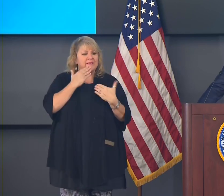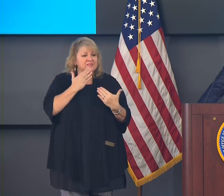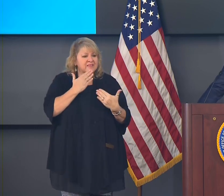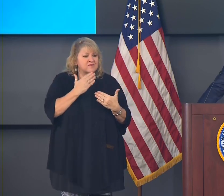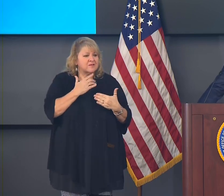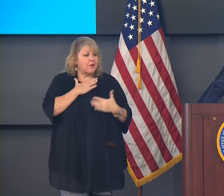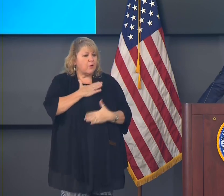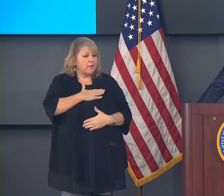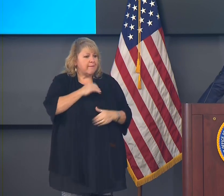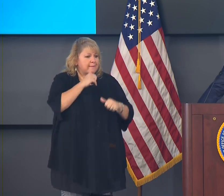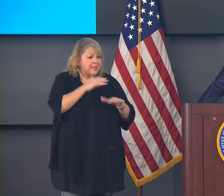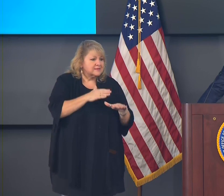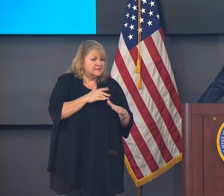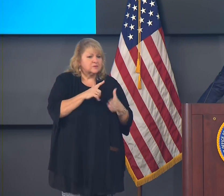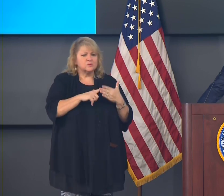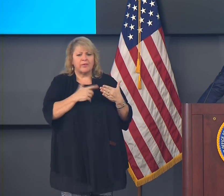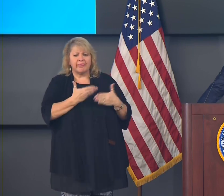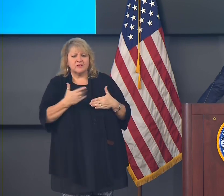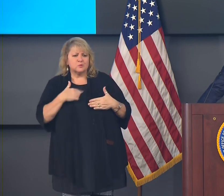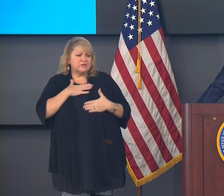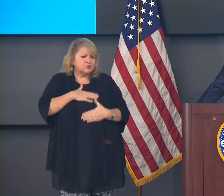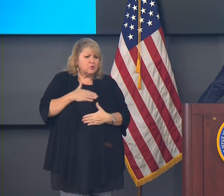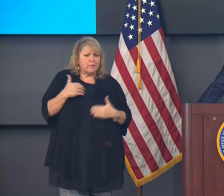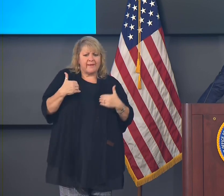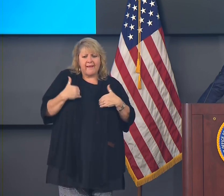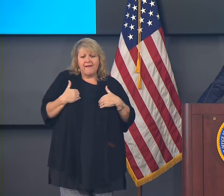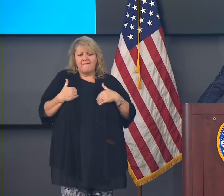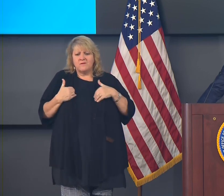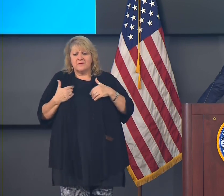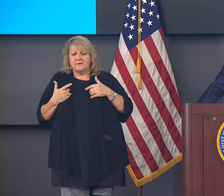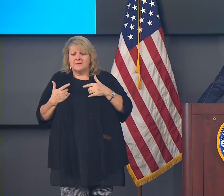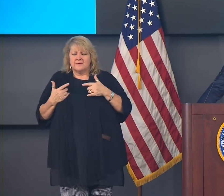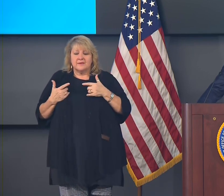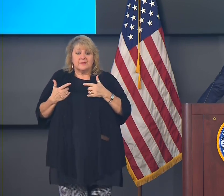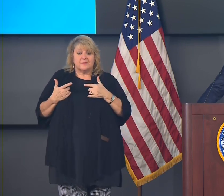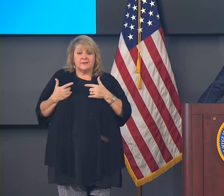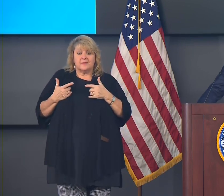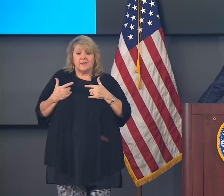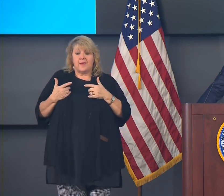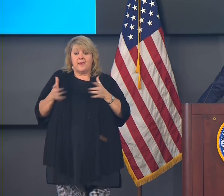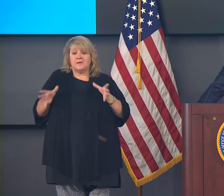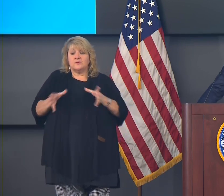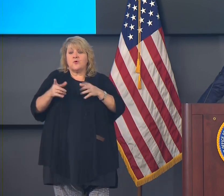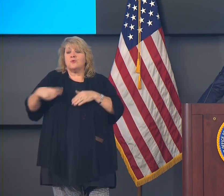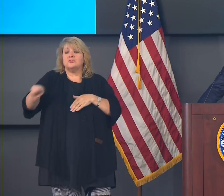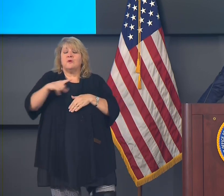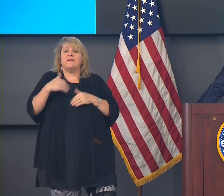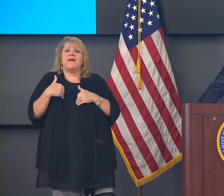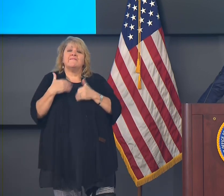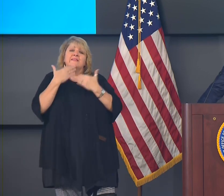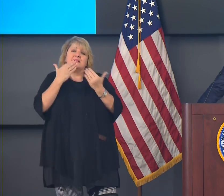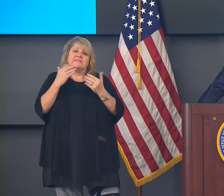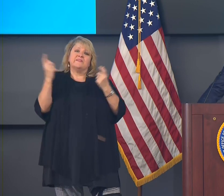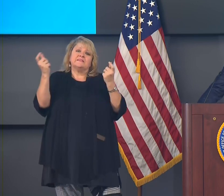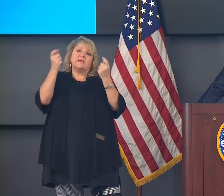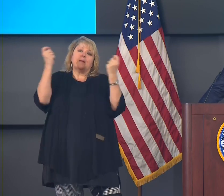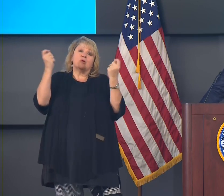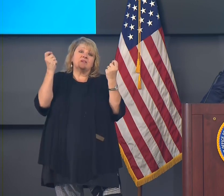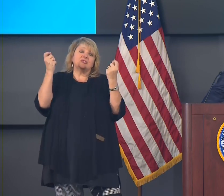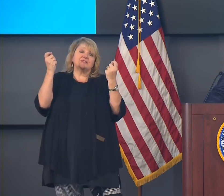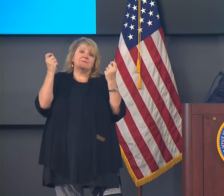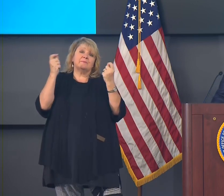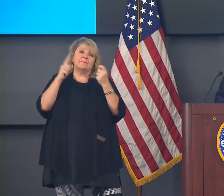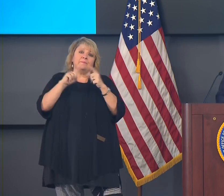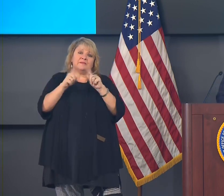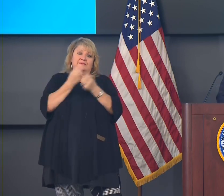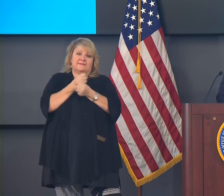And I would encourage people to find ways to to have a Thanksgiving celebration that is safe so that we can